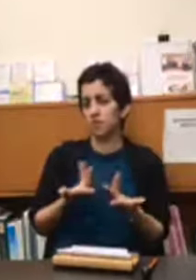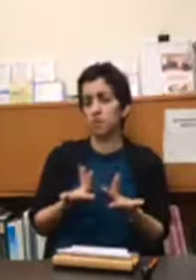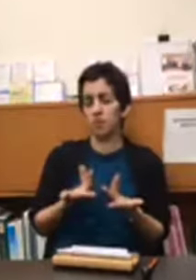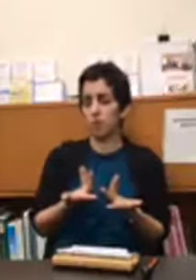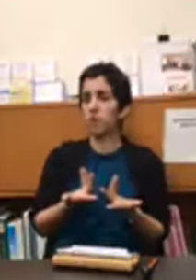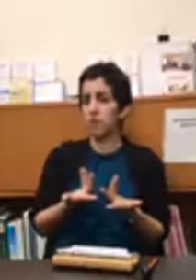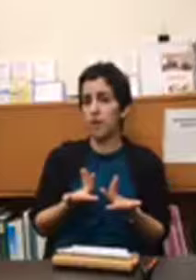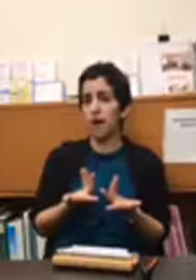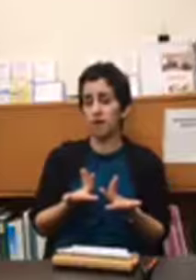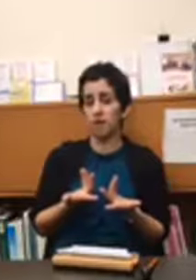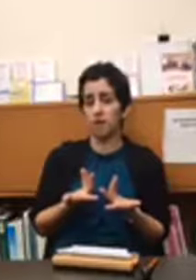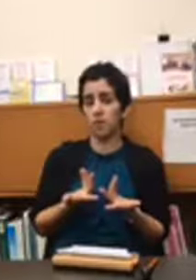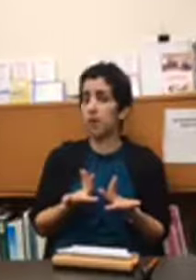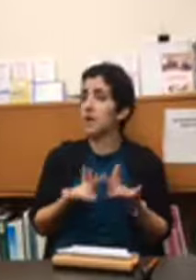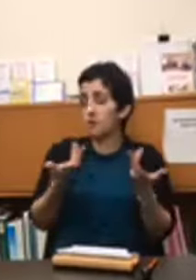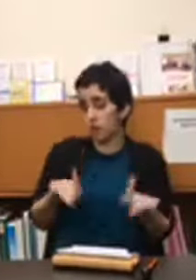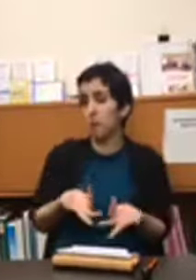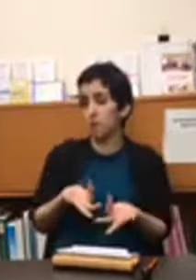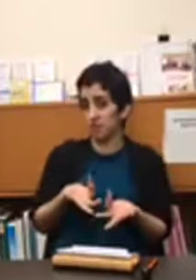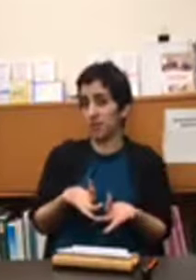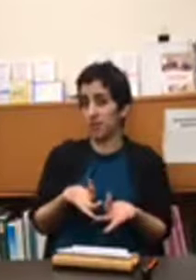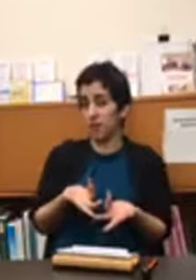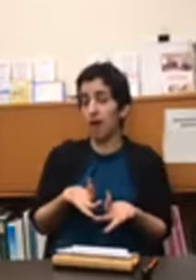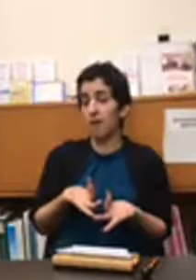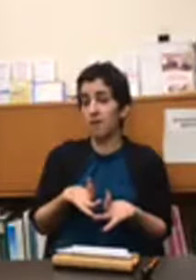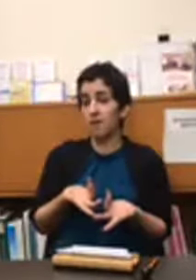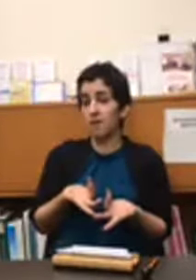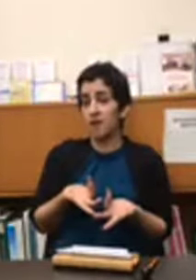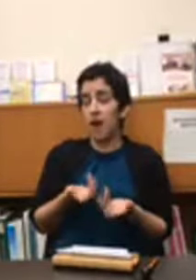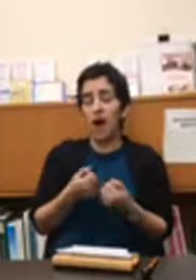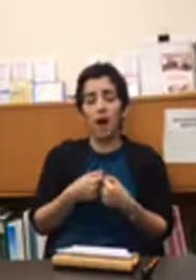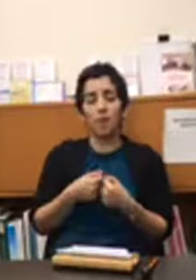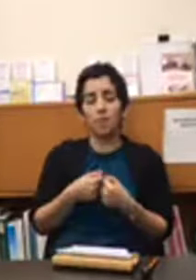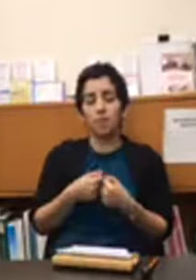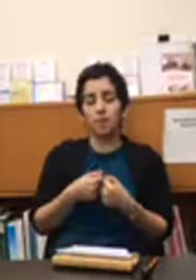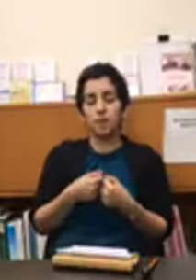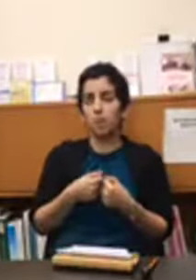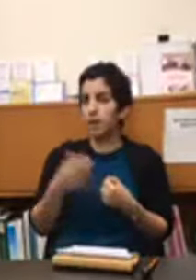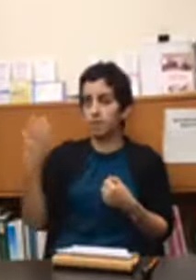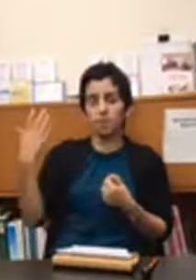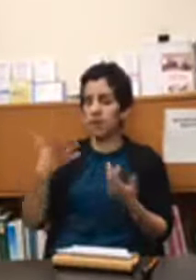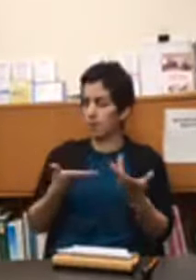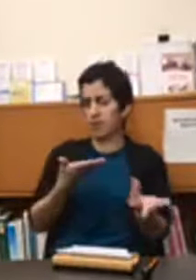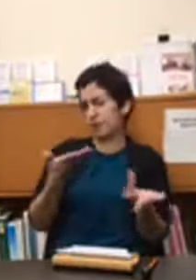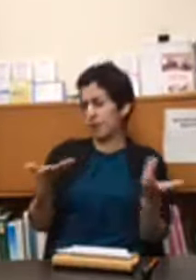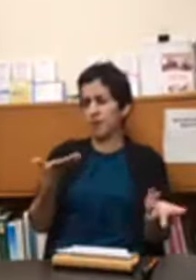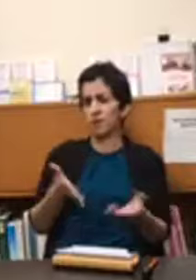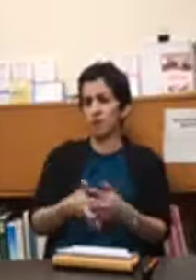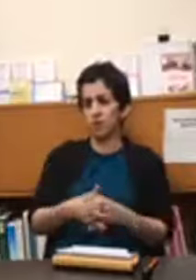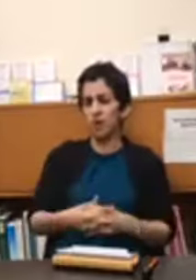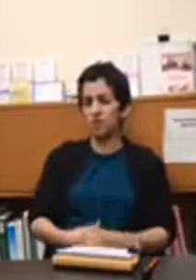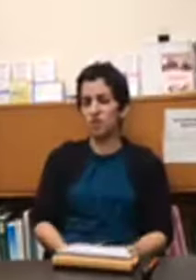verbal feedback from the client if they're able to give that um but i hope that kind of answers the question